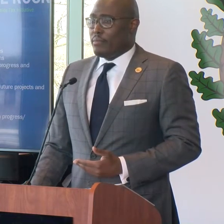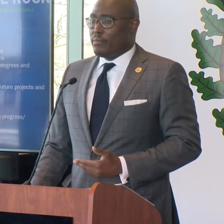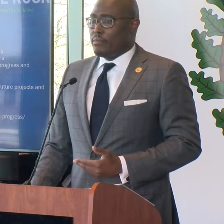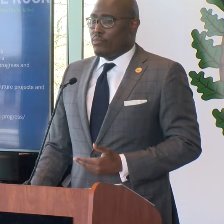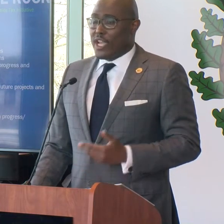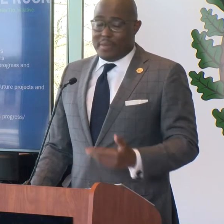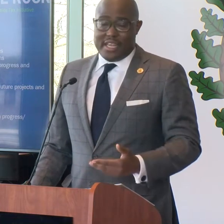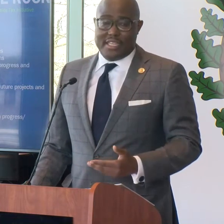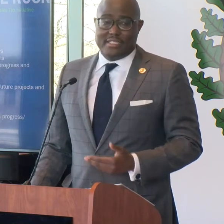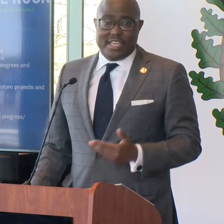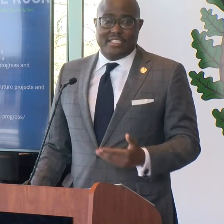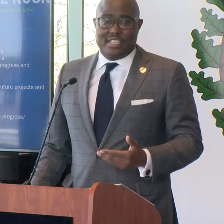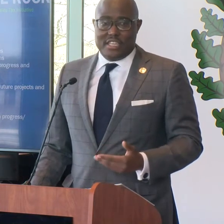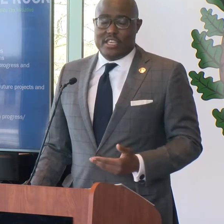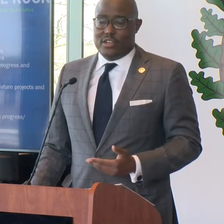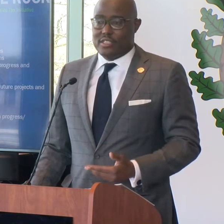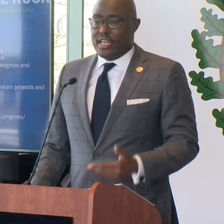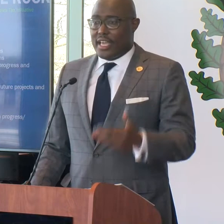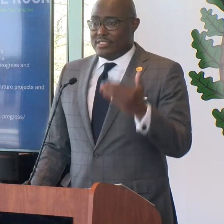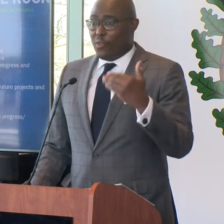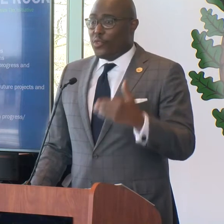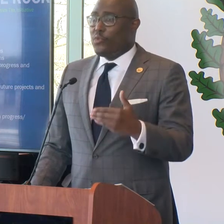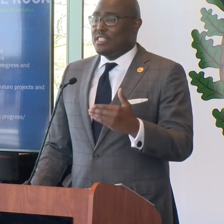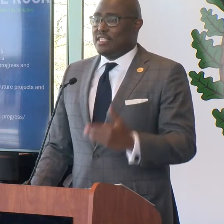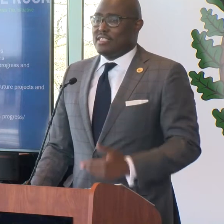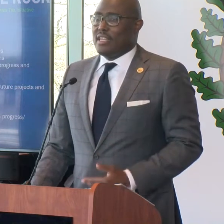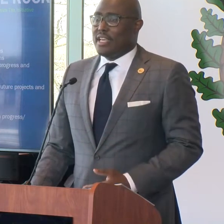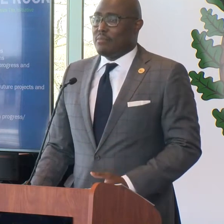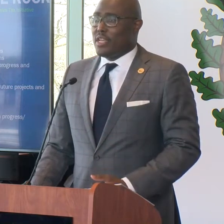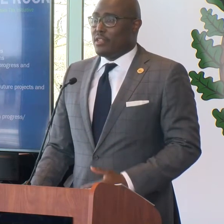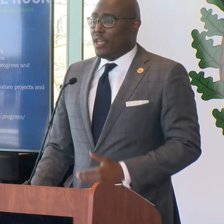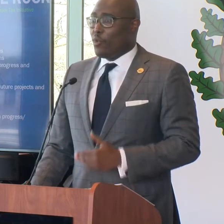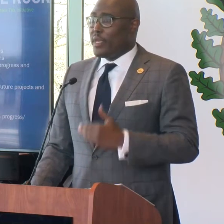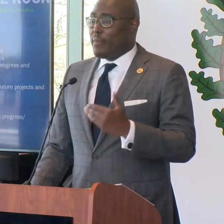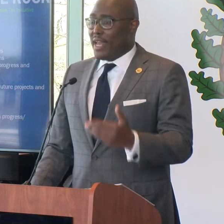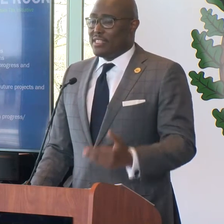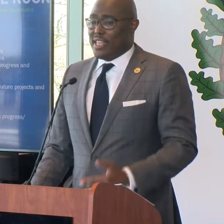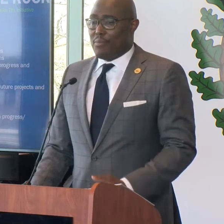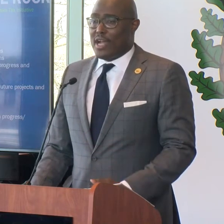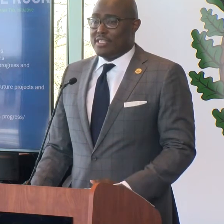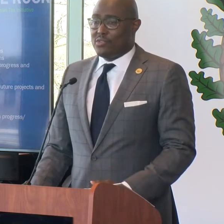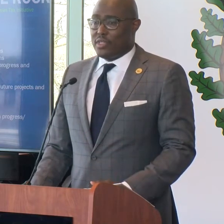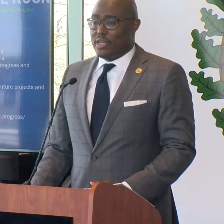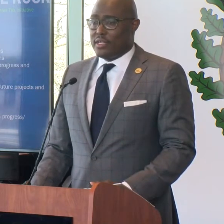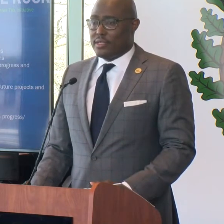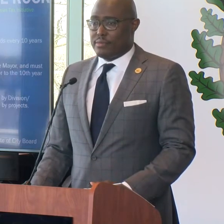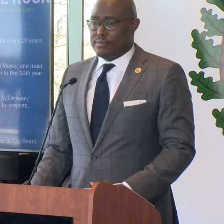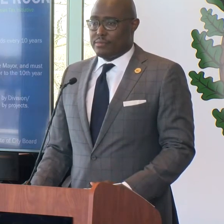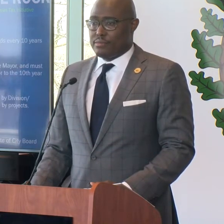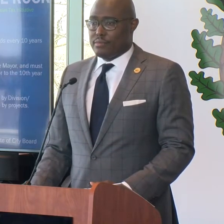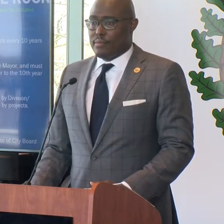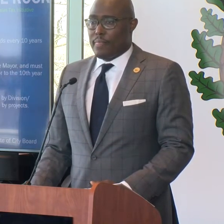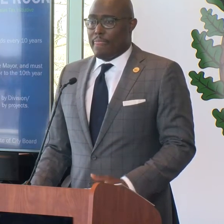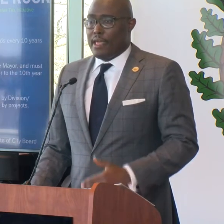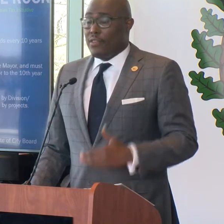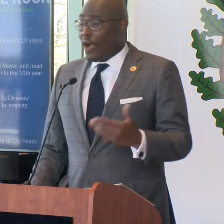recommendations each 10 years. And so through this citizen-led committee that will be managing that process with us.